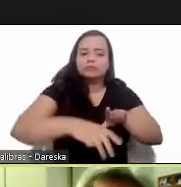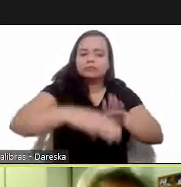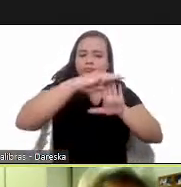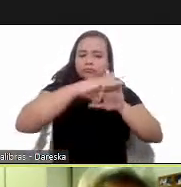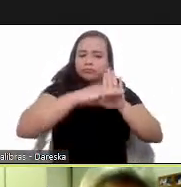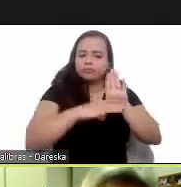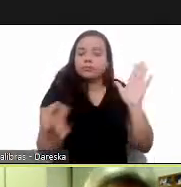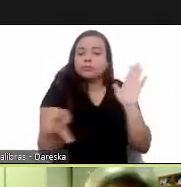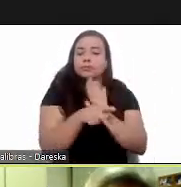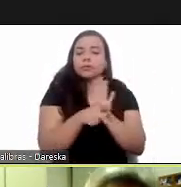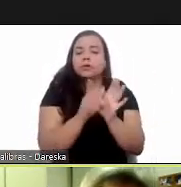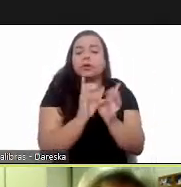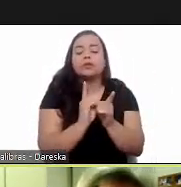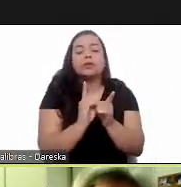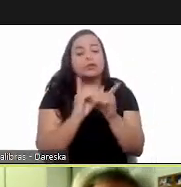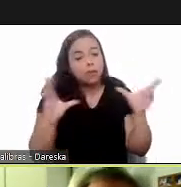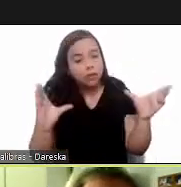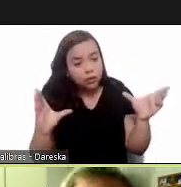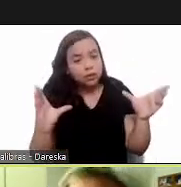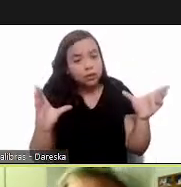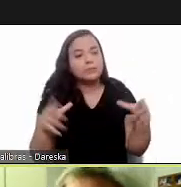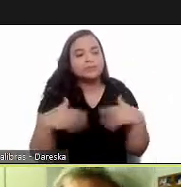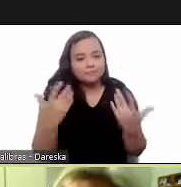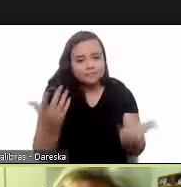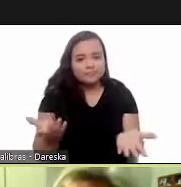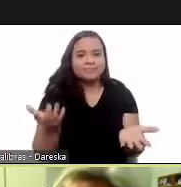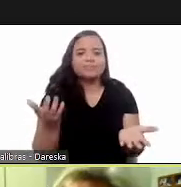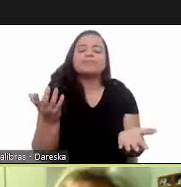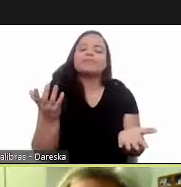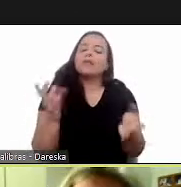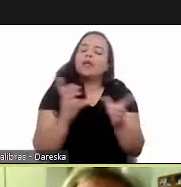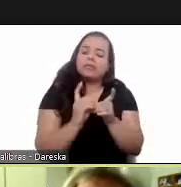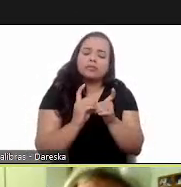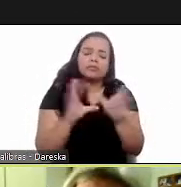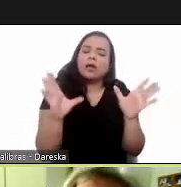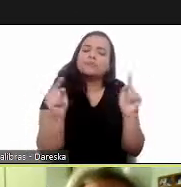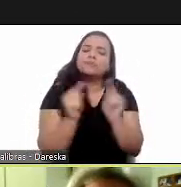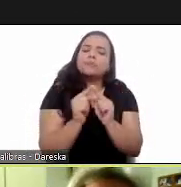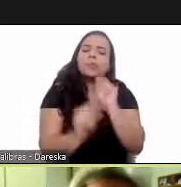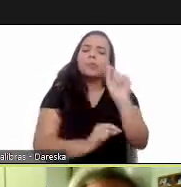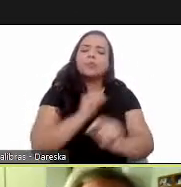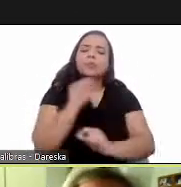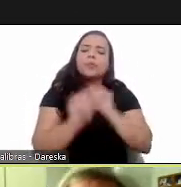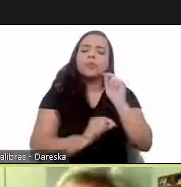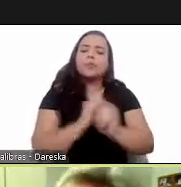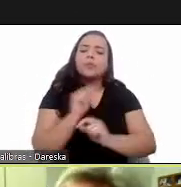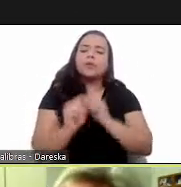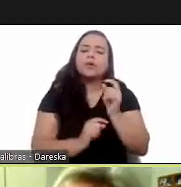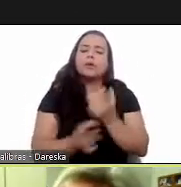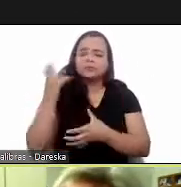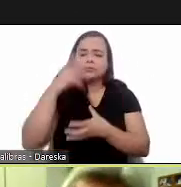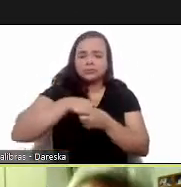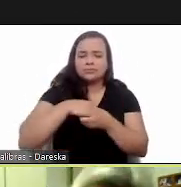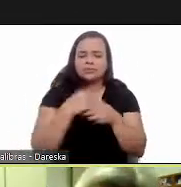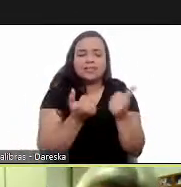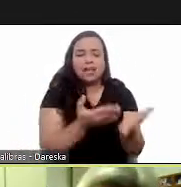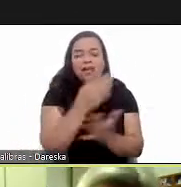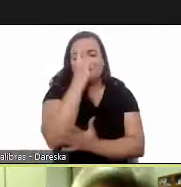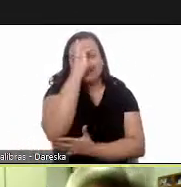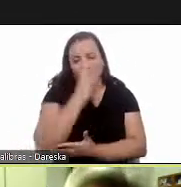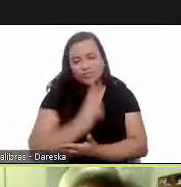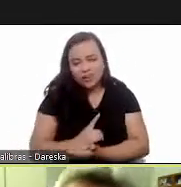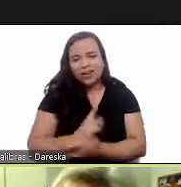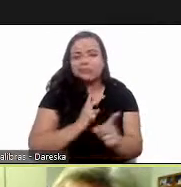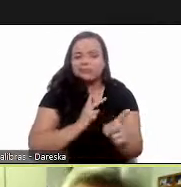principles of democracy democracy i.e encompassing rights